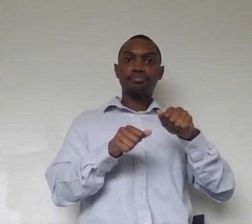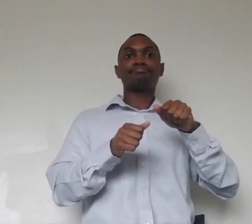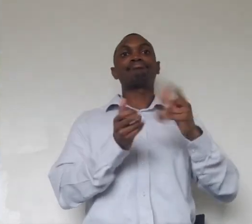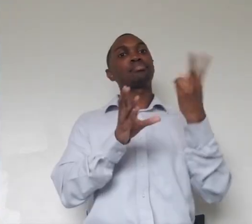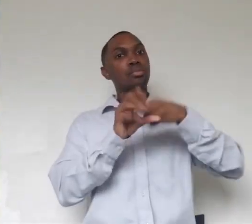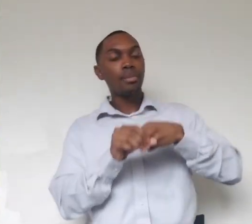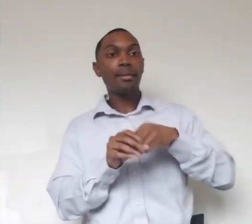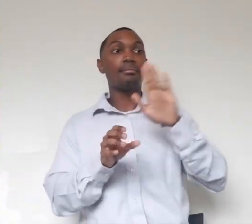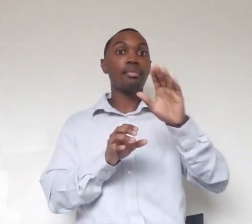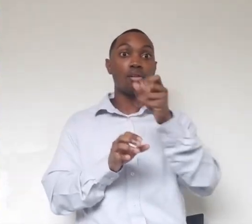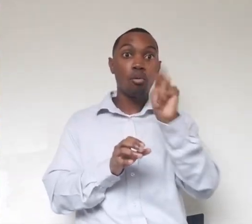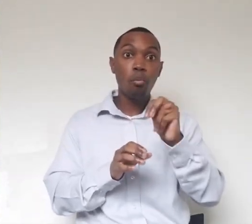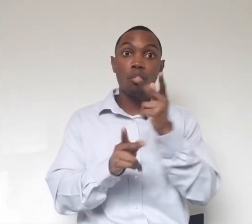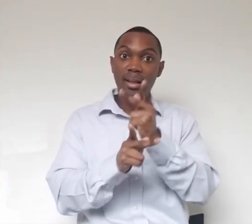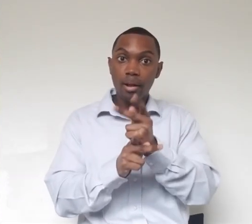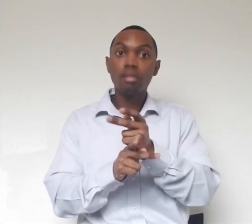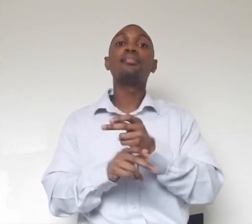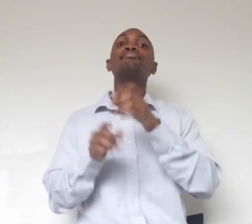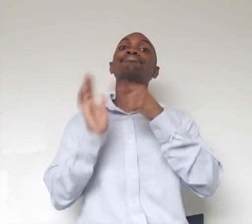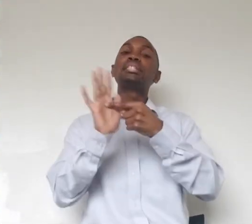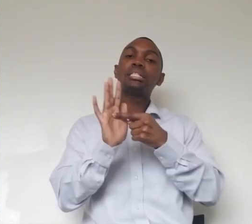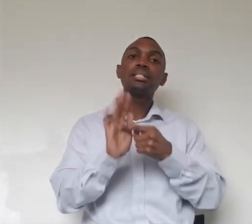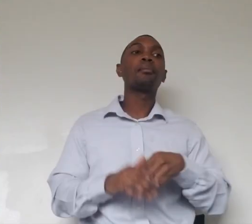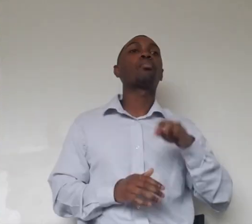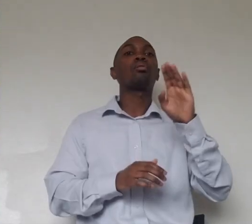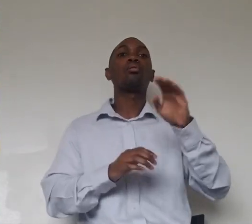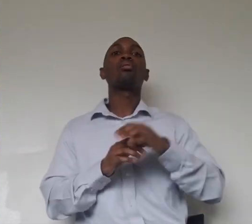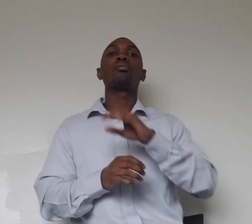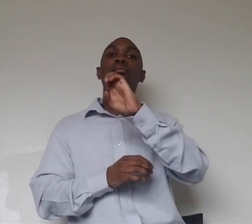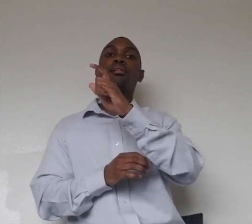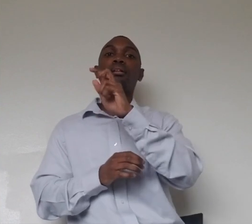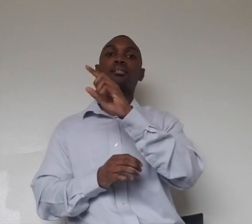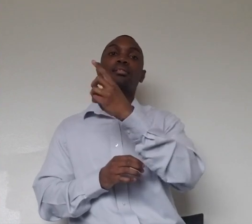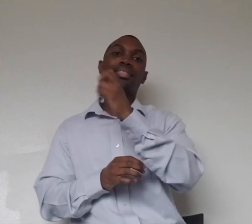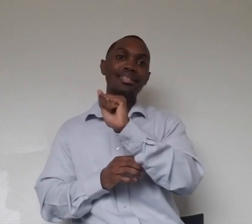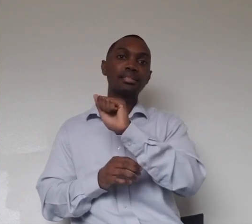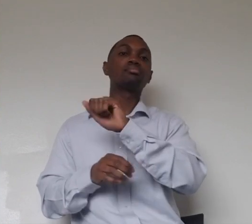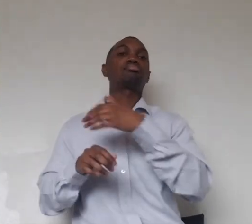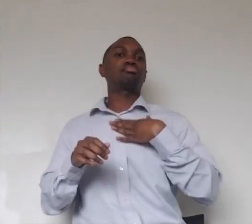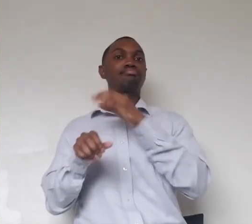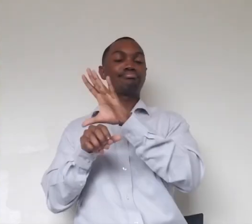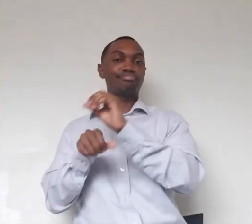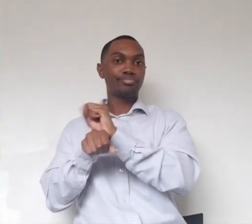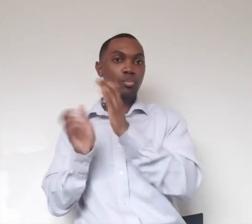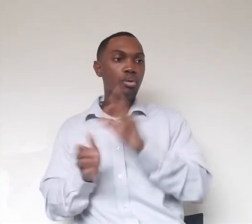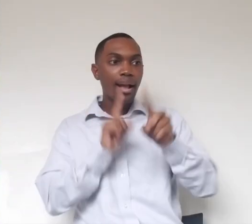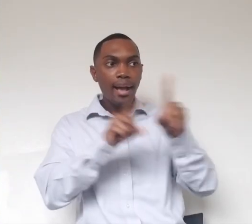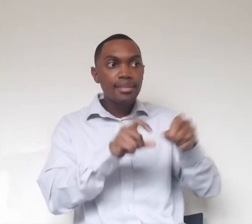for example, saw Alexa was just asking for that open mouth behavior so we can check her teeth out, make sure everything looks healthy and good, see if we